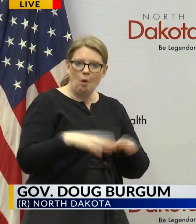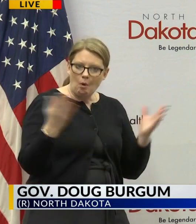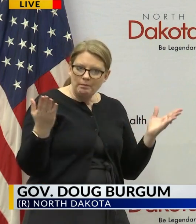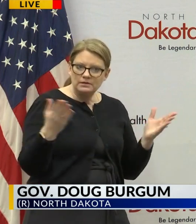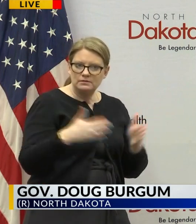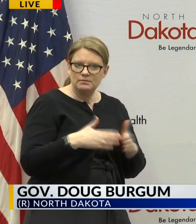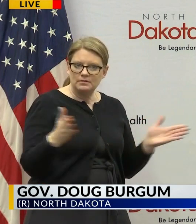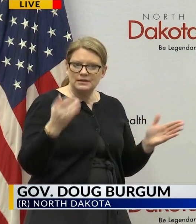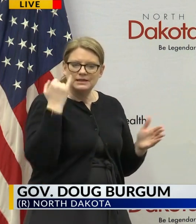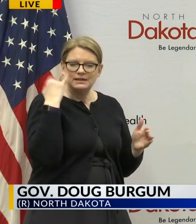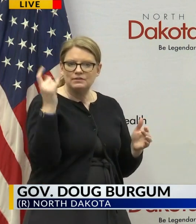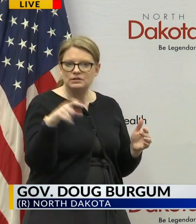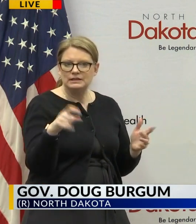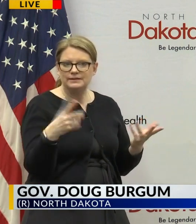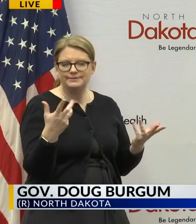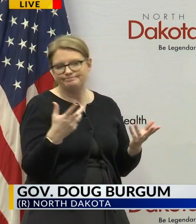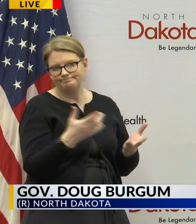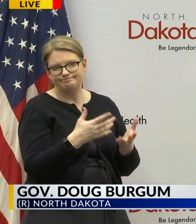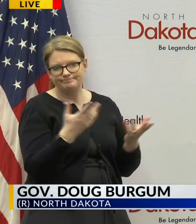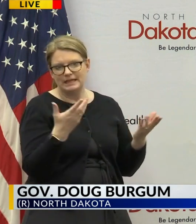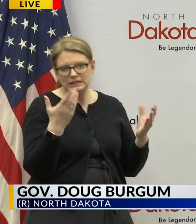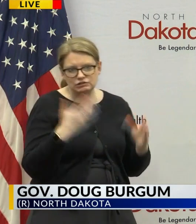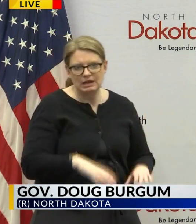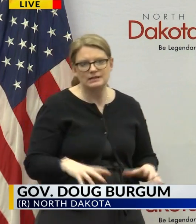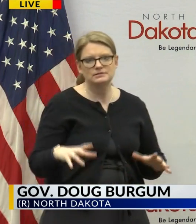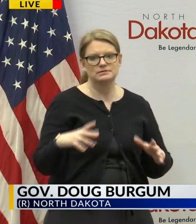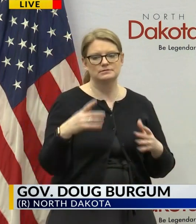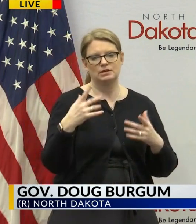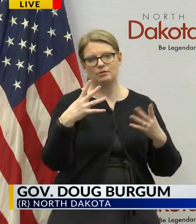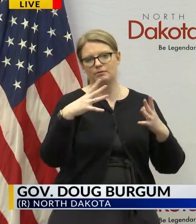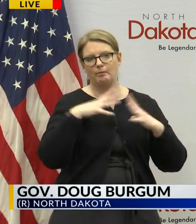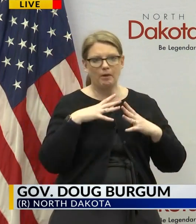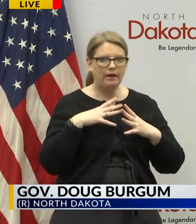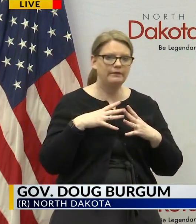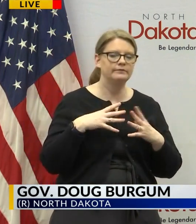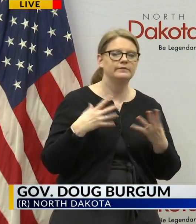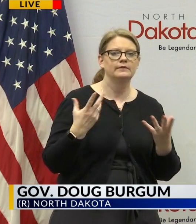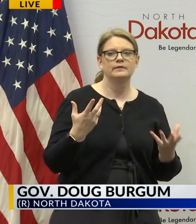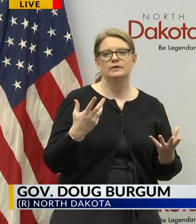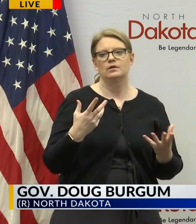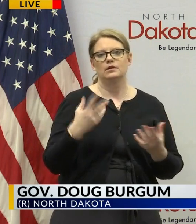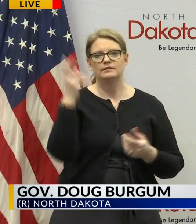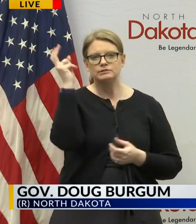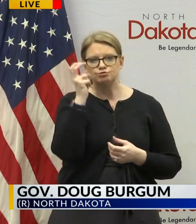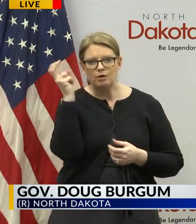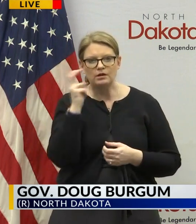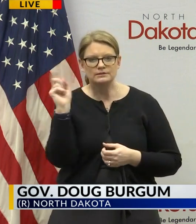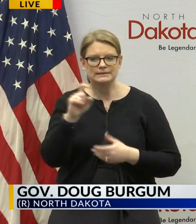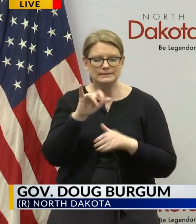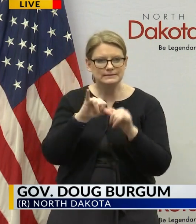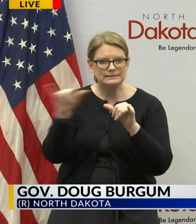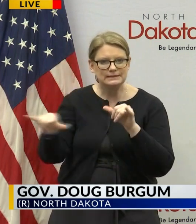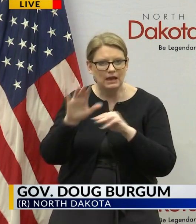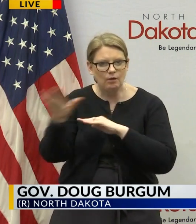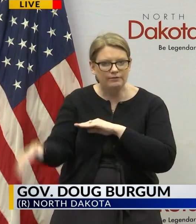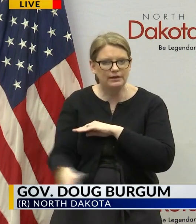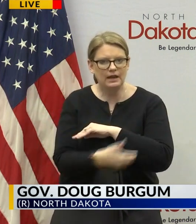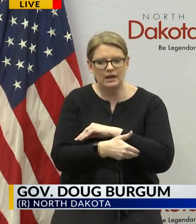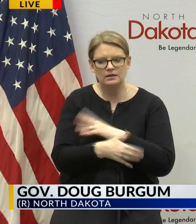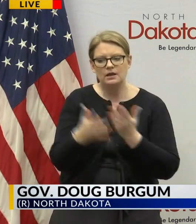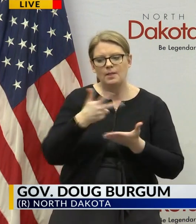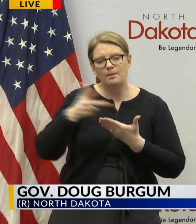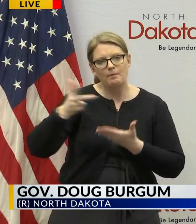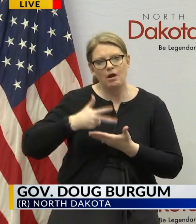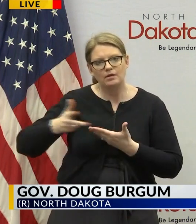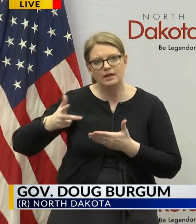public so if you need a chance to take a break when you're driving or truckers that might need a rest area overnight the parking lots